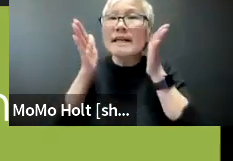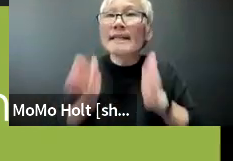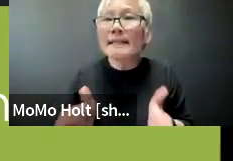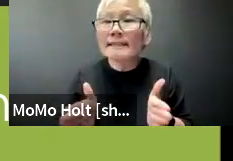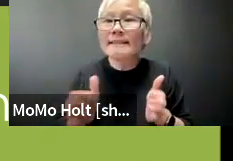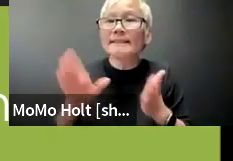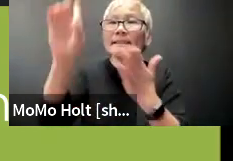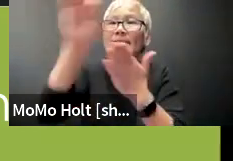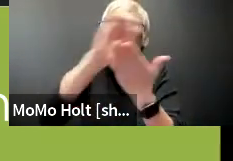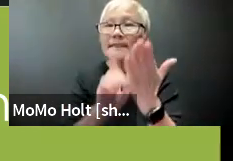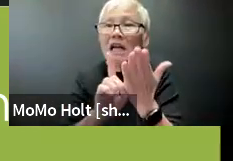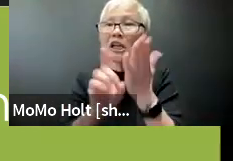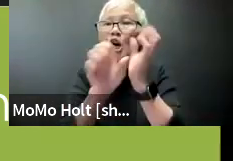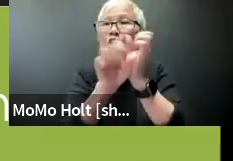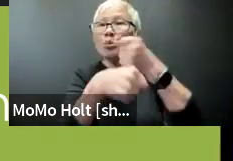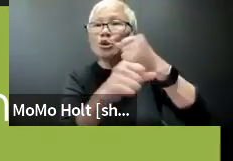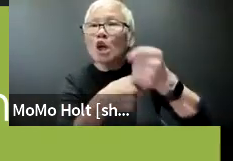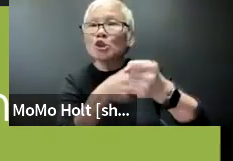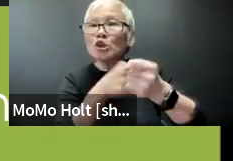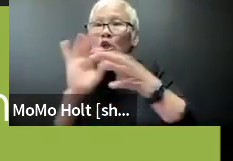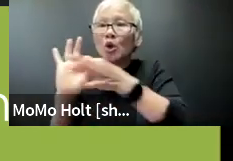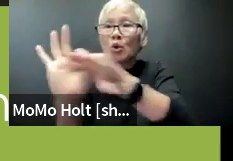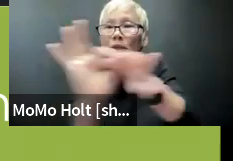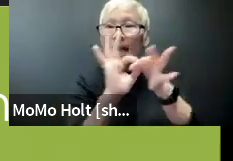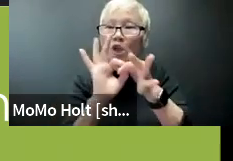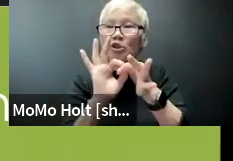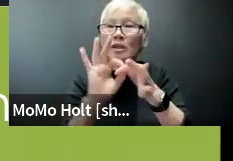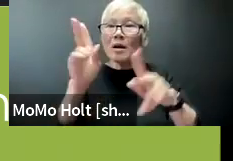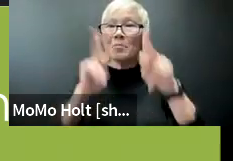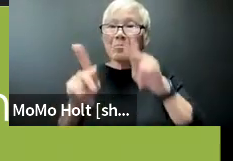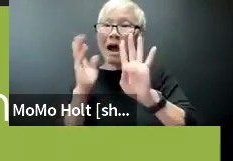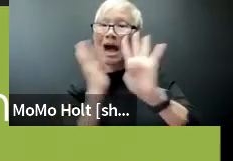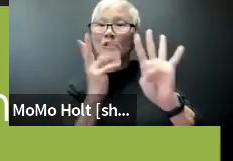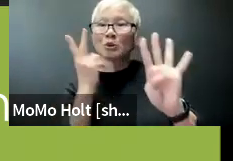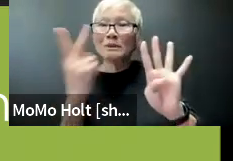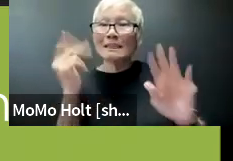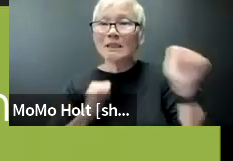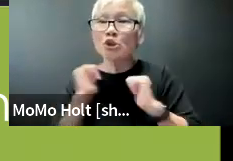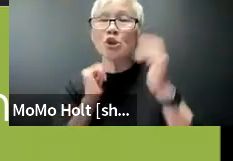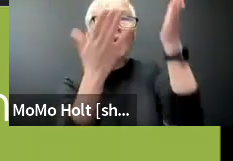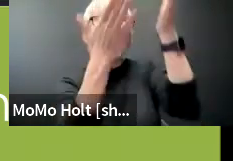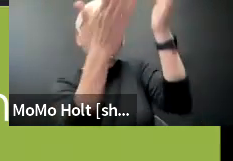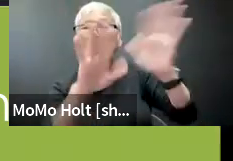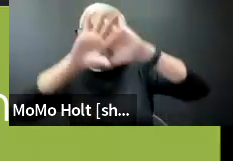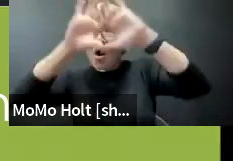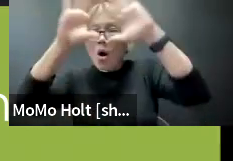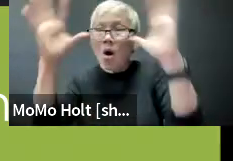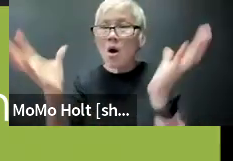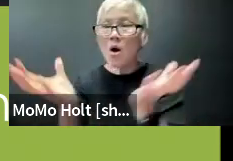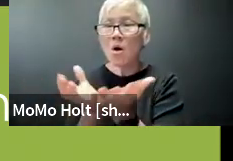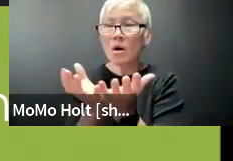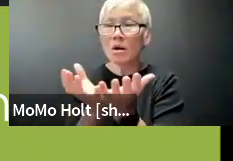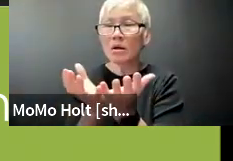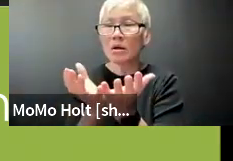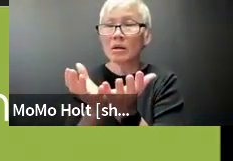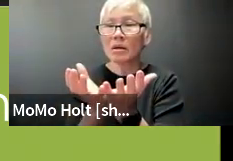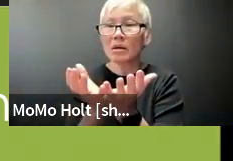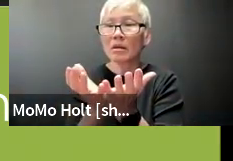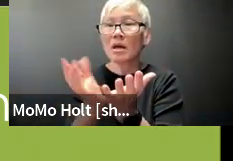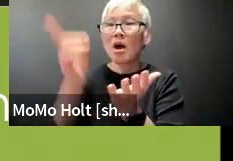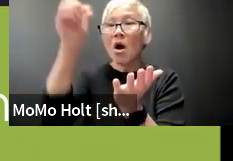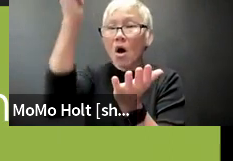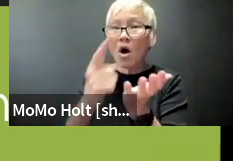art artists designers producers patrons coordinators